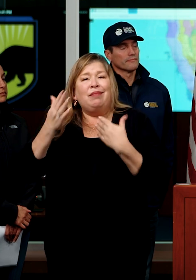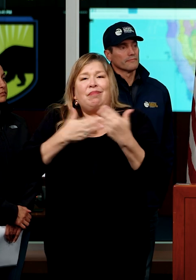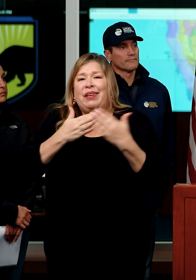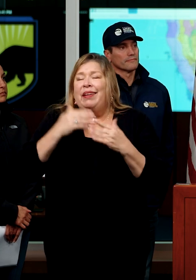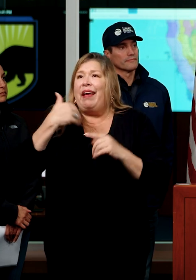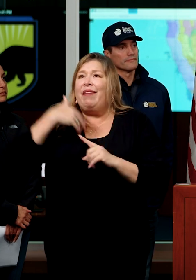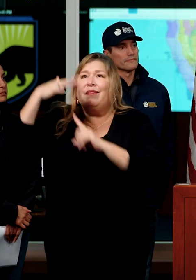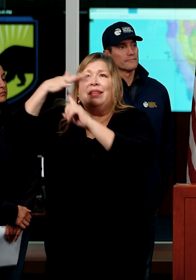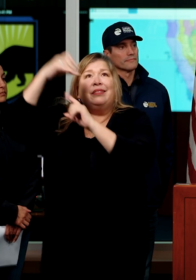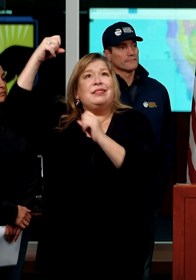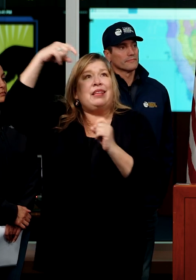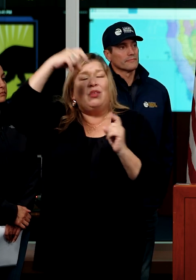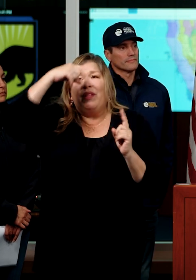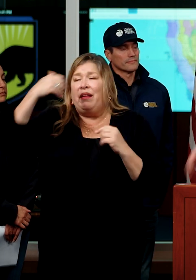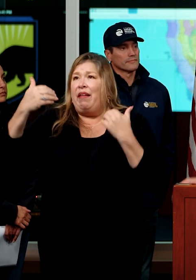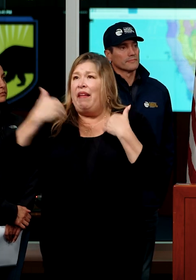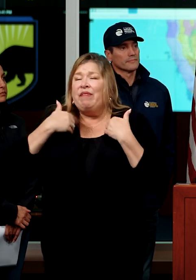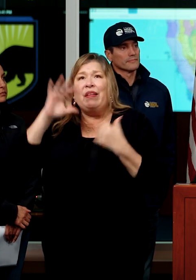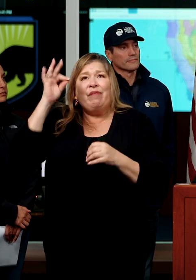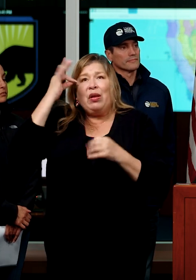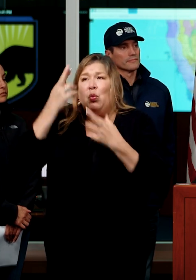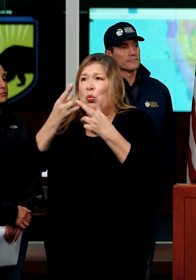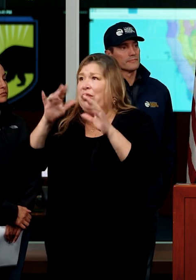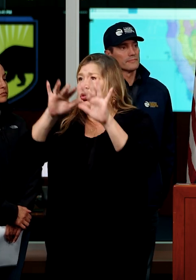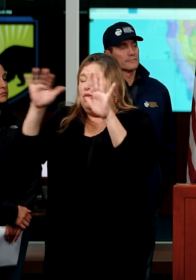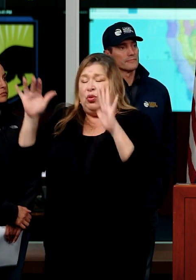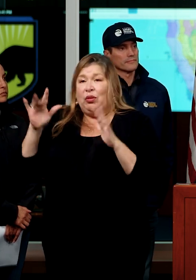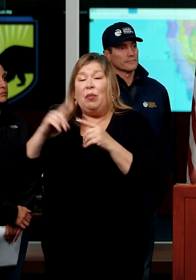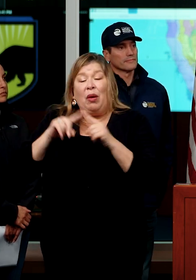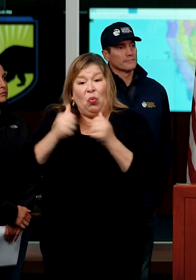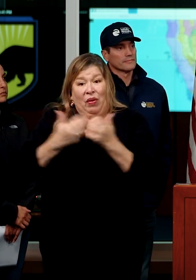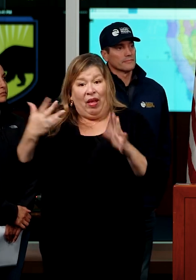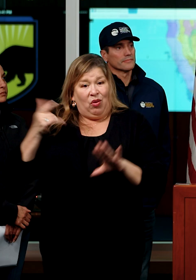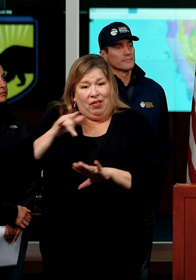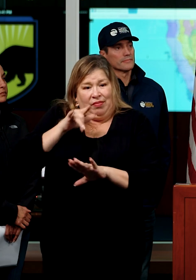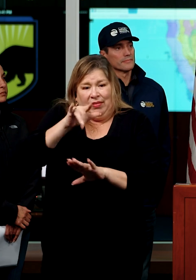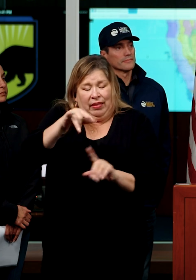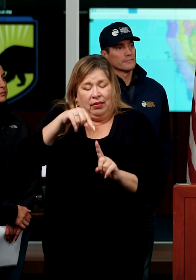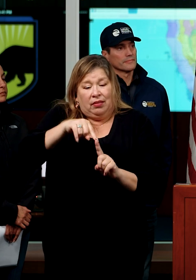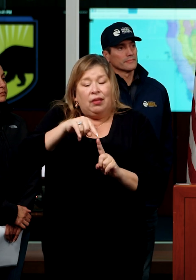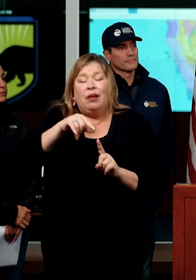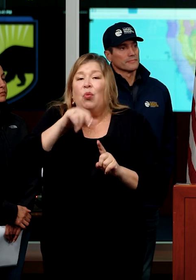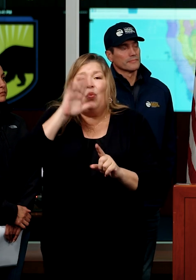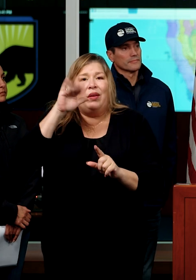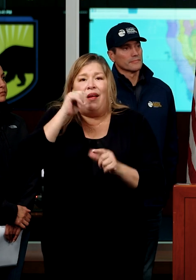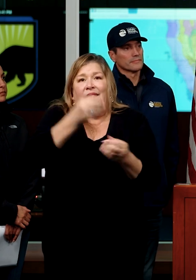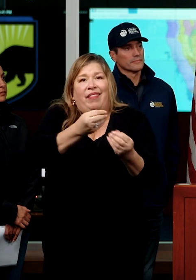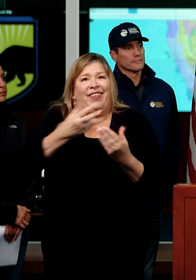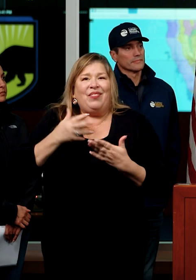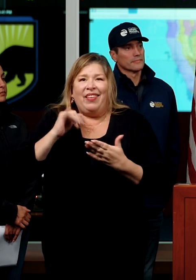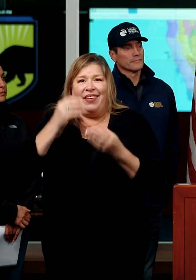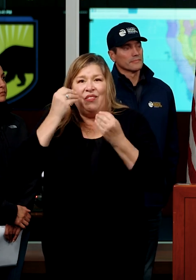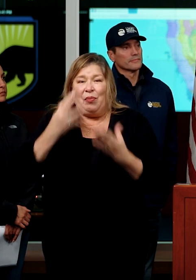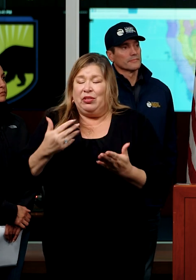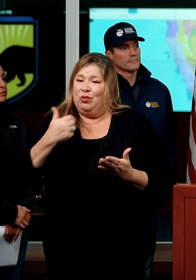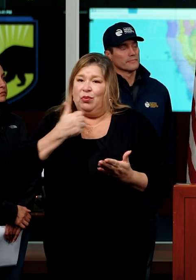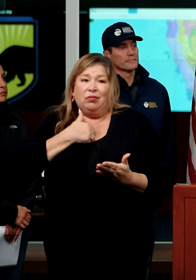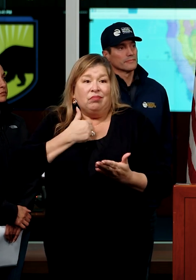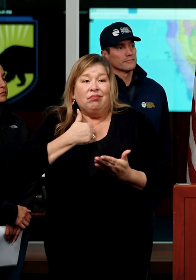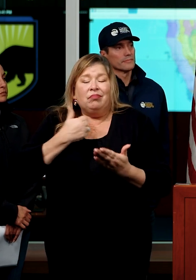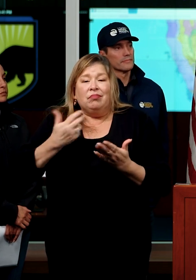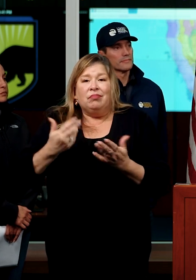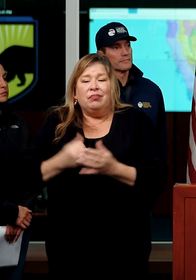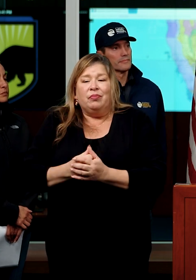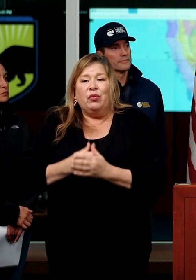fancy satellite technology and all the federal resources. We wouldn't have had the resources that we've been, uh, provided and provided ourselves, uh,